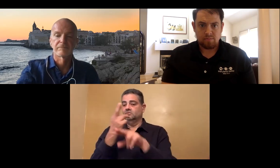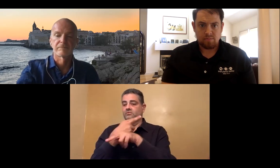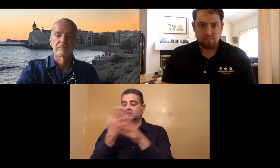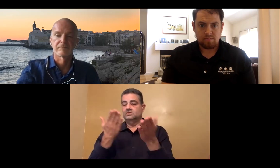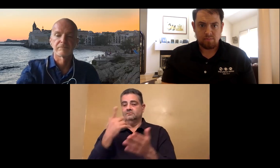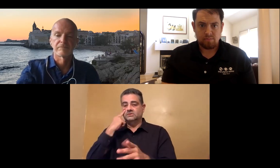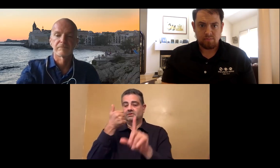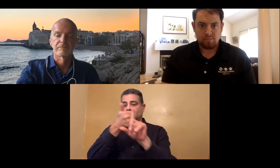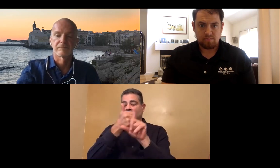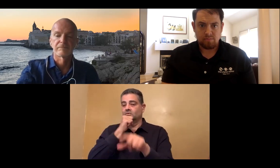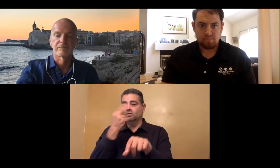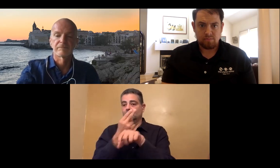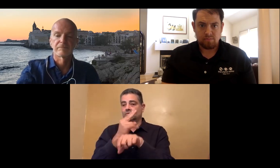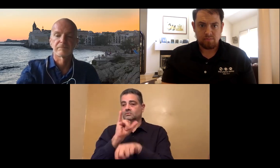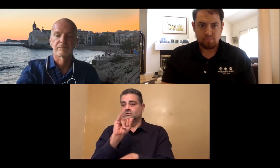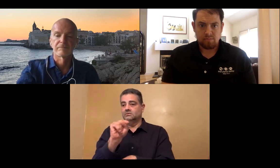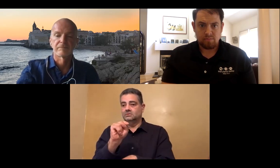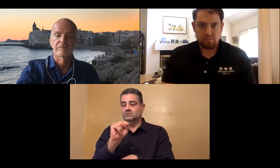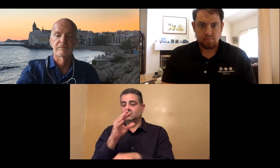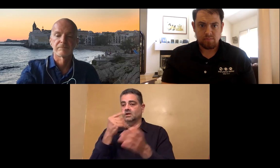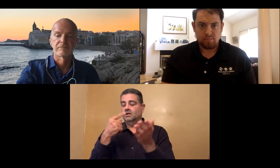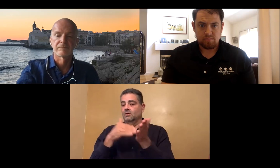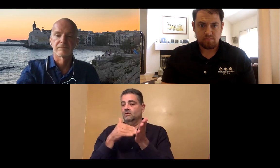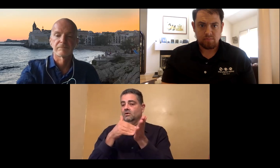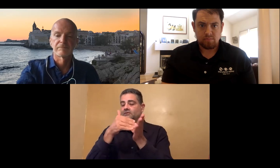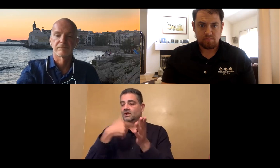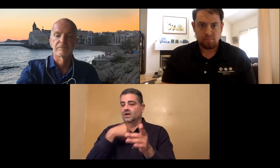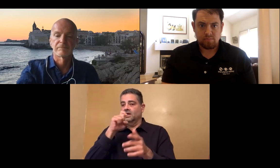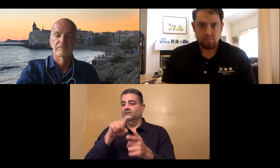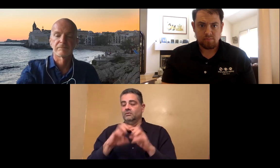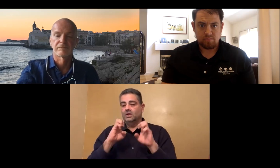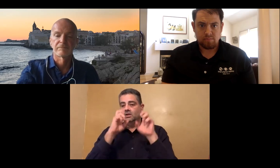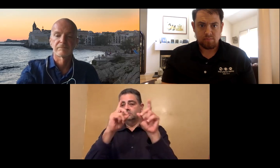understand the concept of VRS or relay in general because they don't use it.